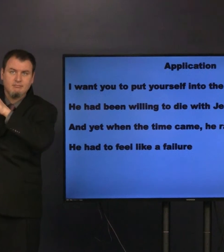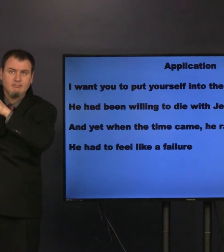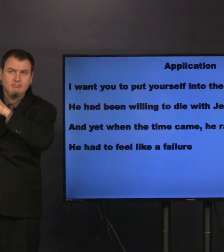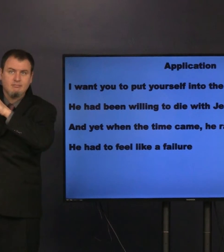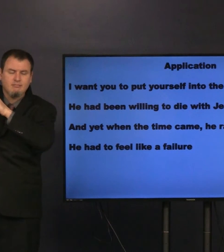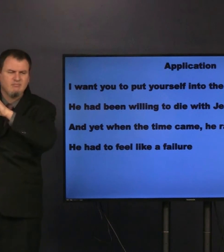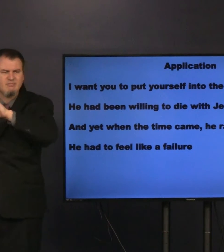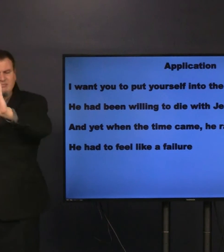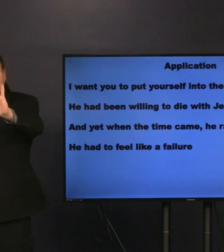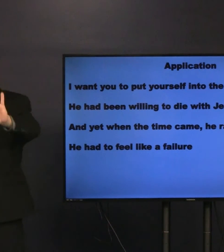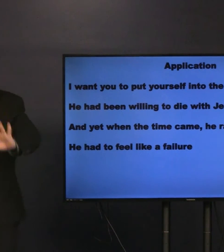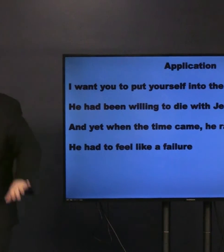he ran.